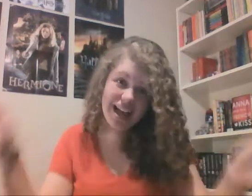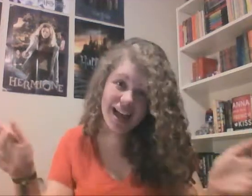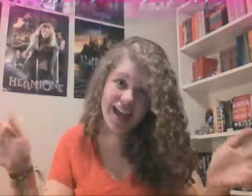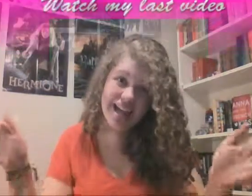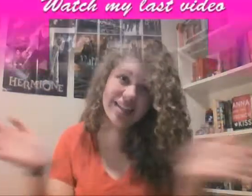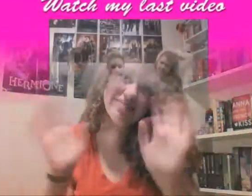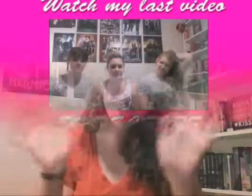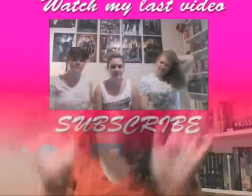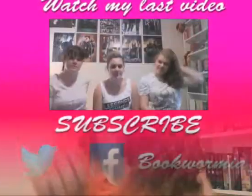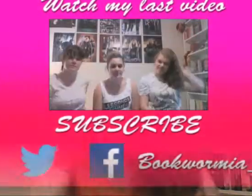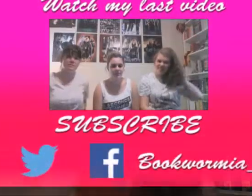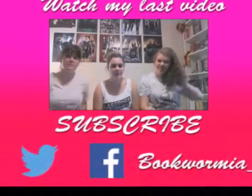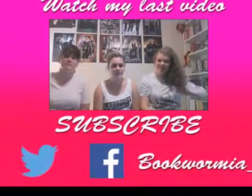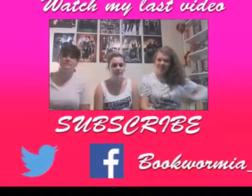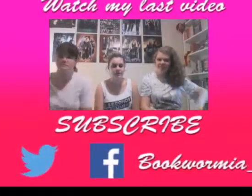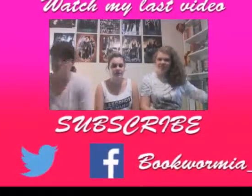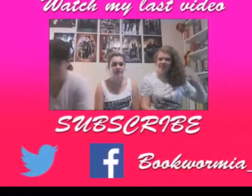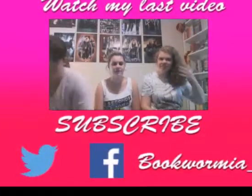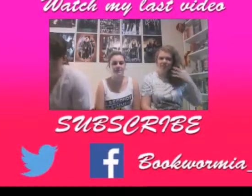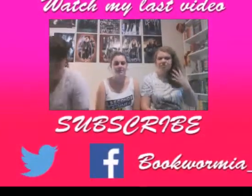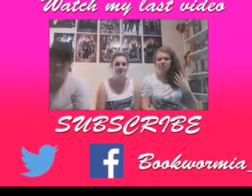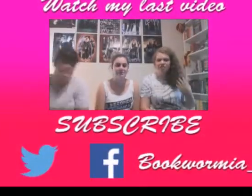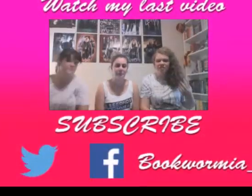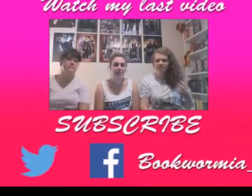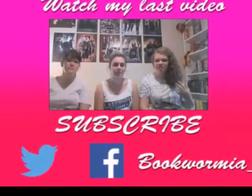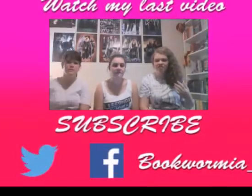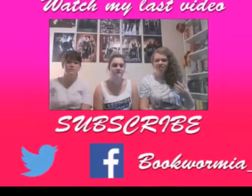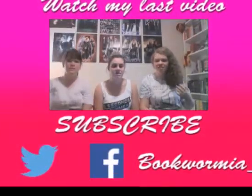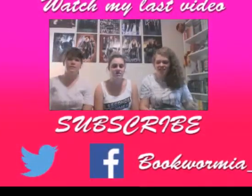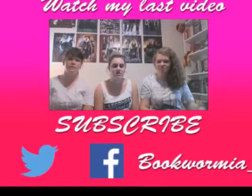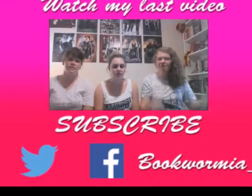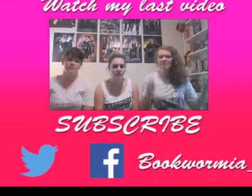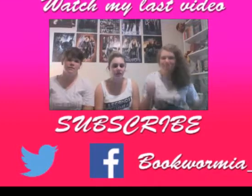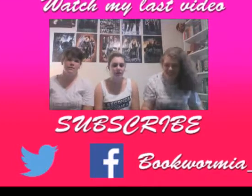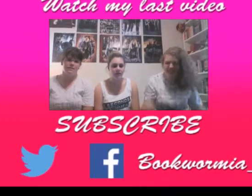ready it's not okay go for it for it take my money